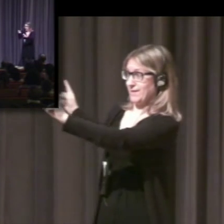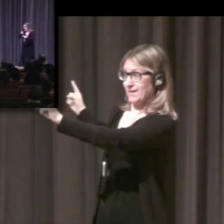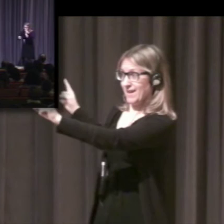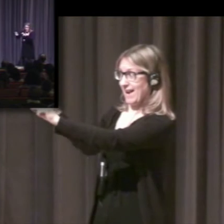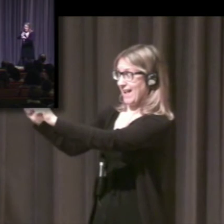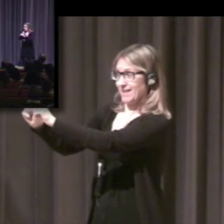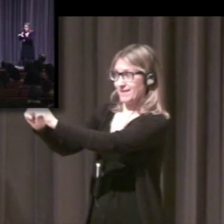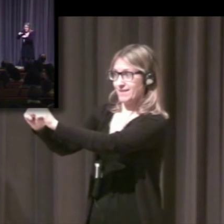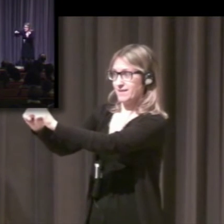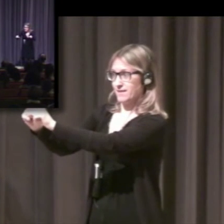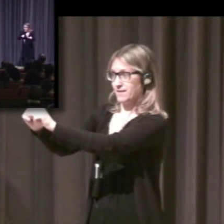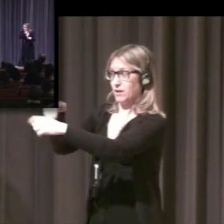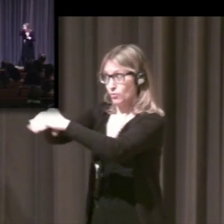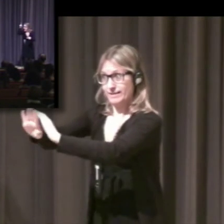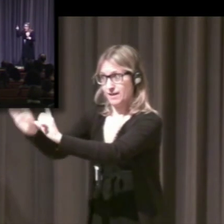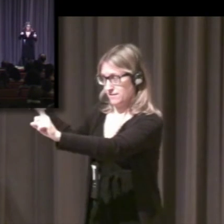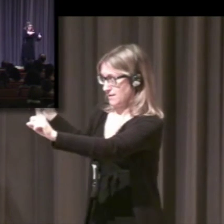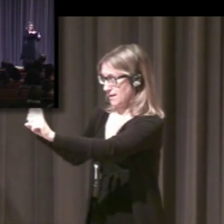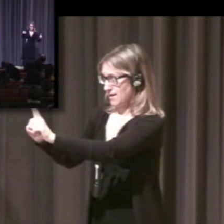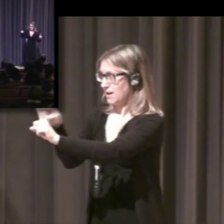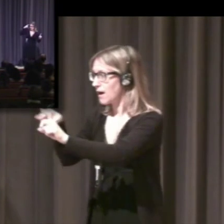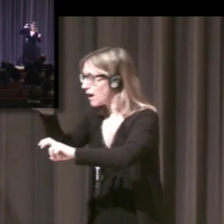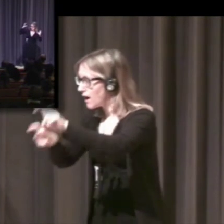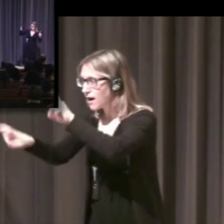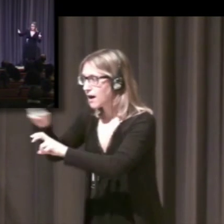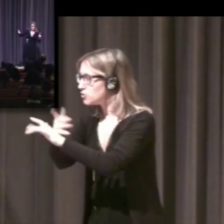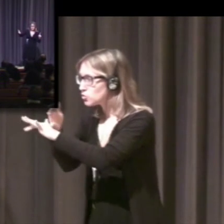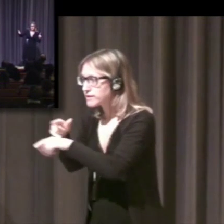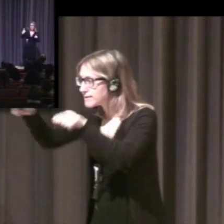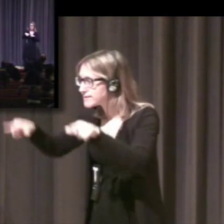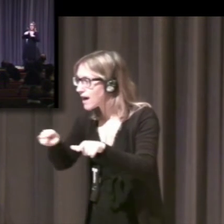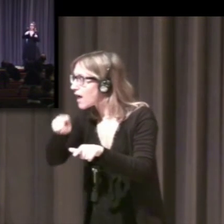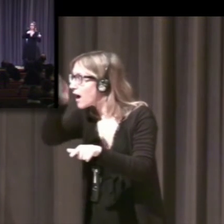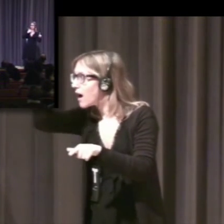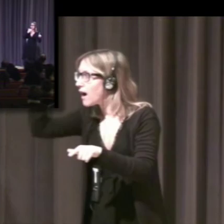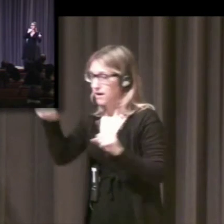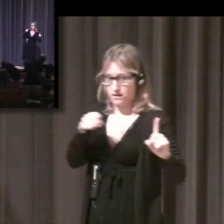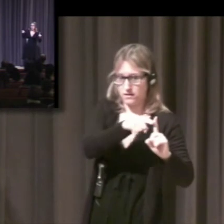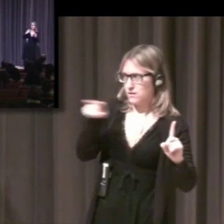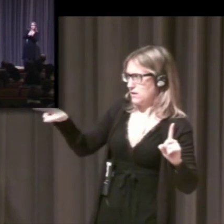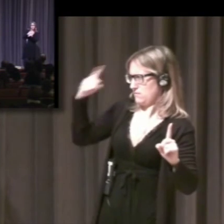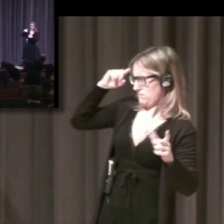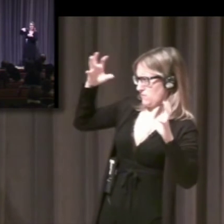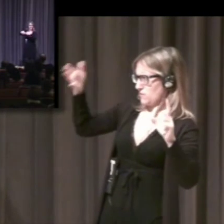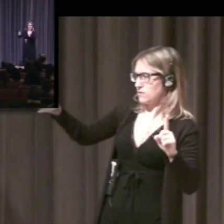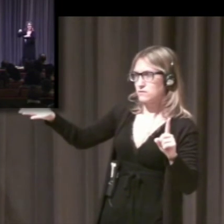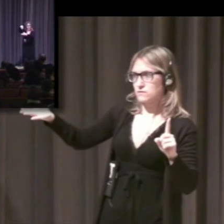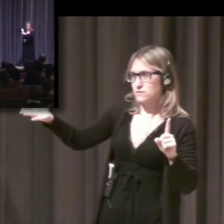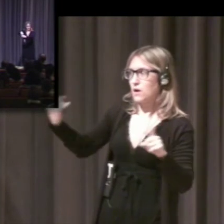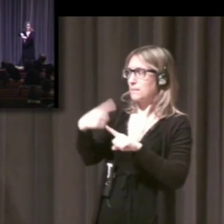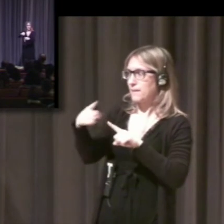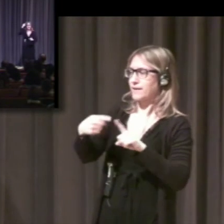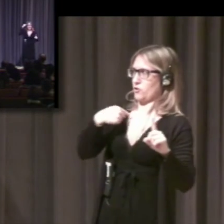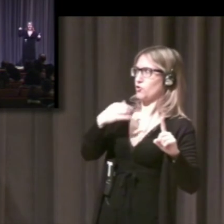box because you know the toy is in the box. But that person doesn't know it because they weren't there.